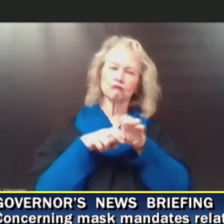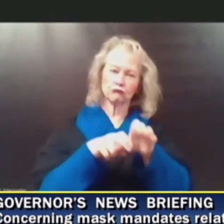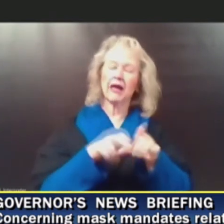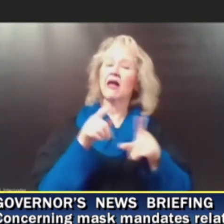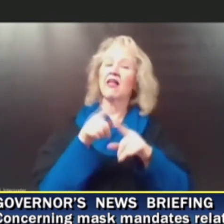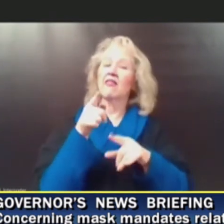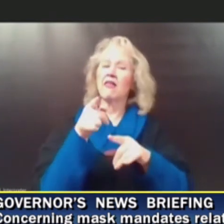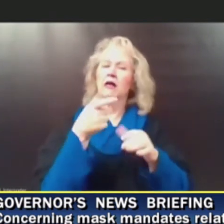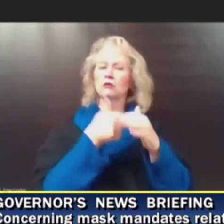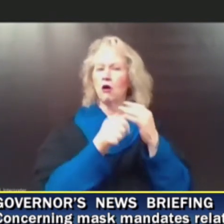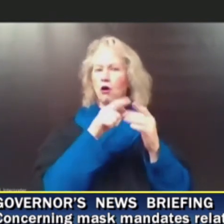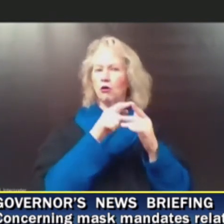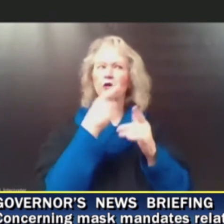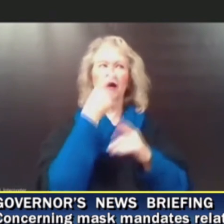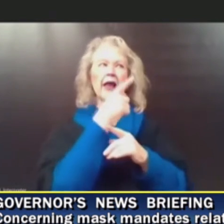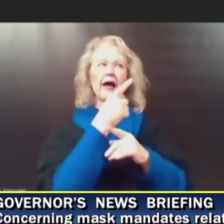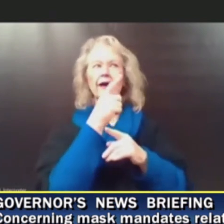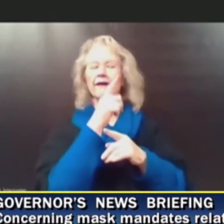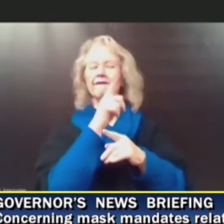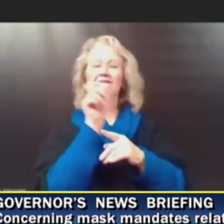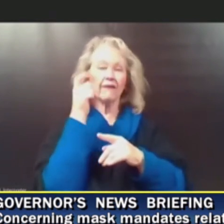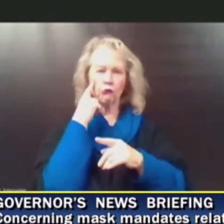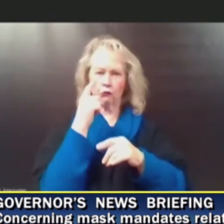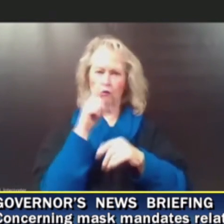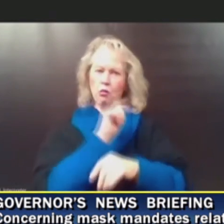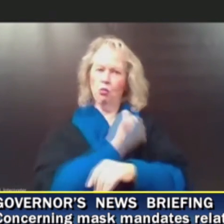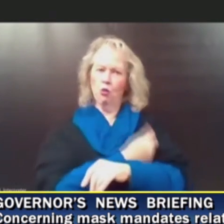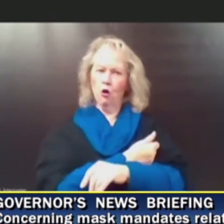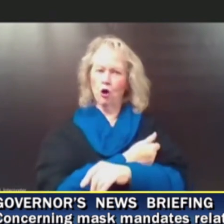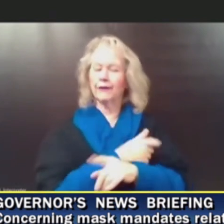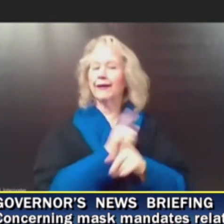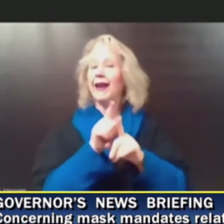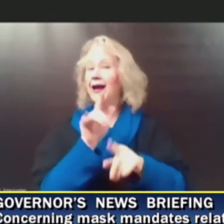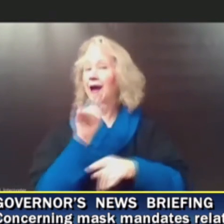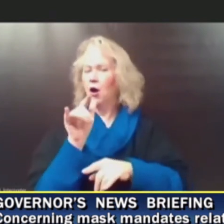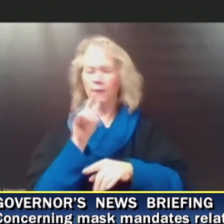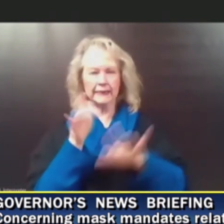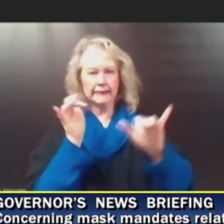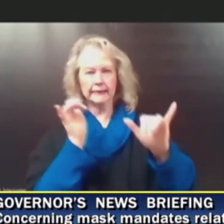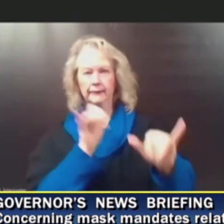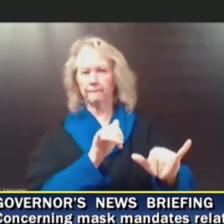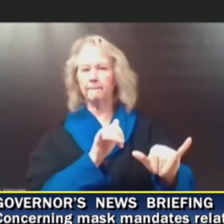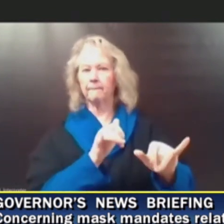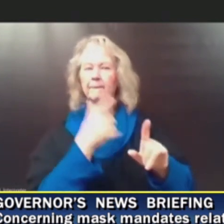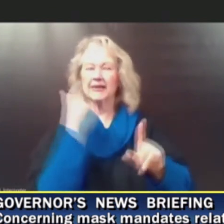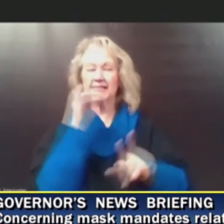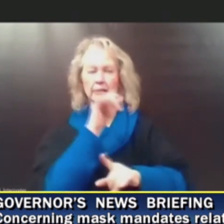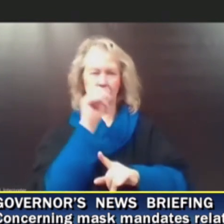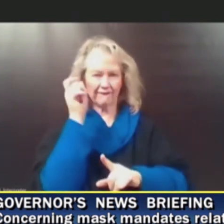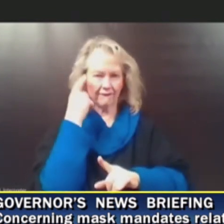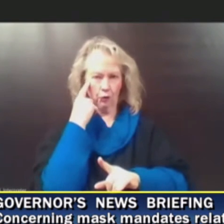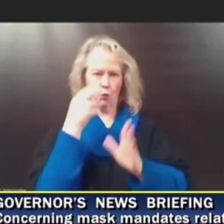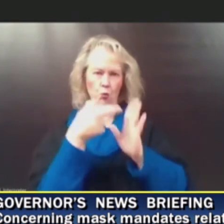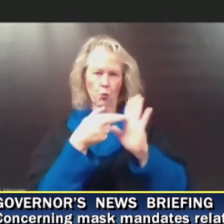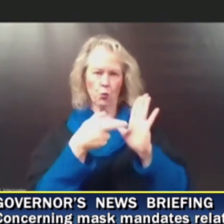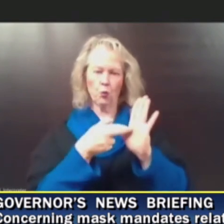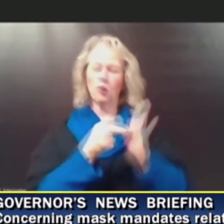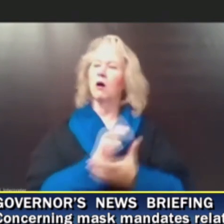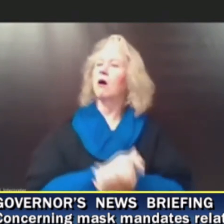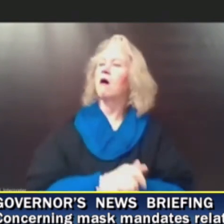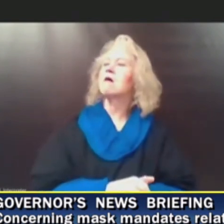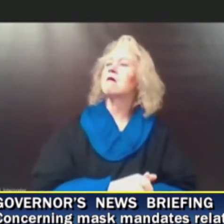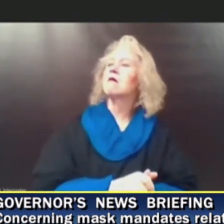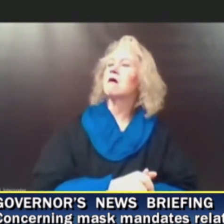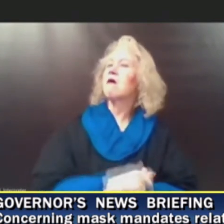authority, like on an airplane or something. So that will keep in place subject to federal rules. So there aren't any